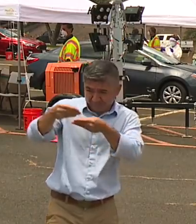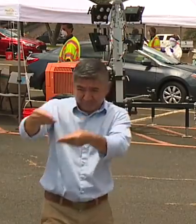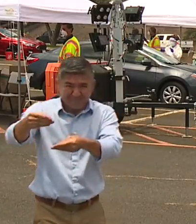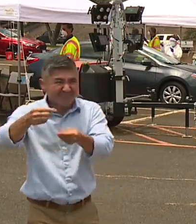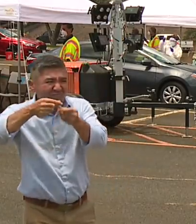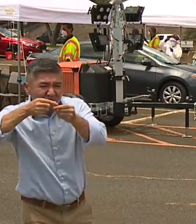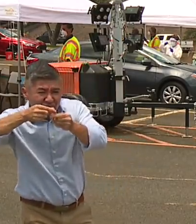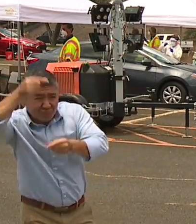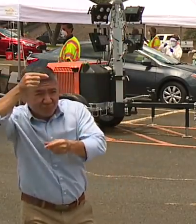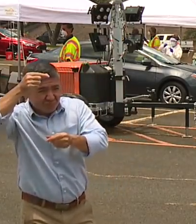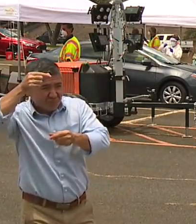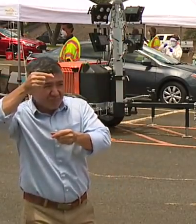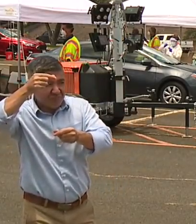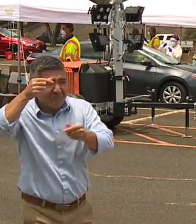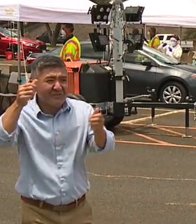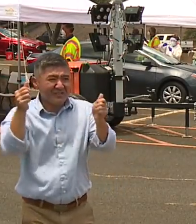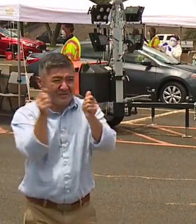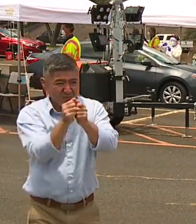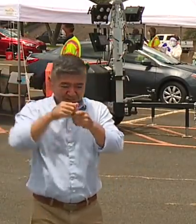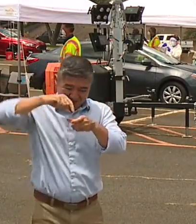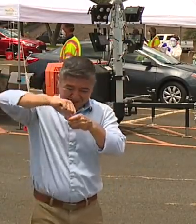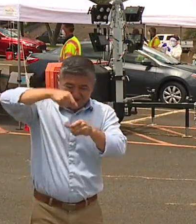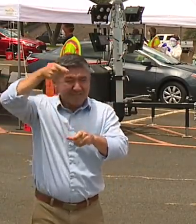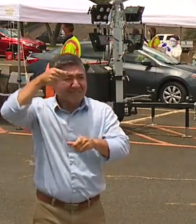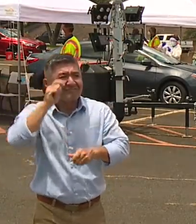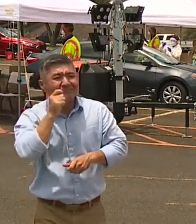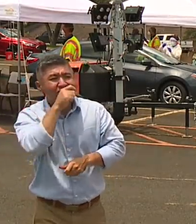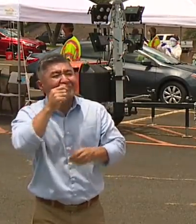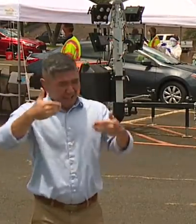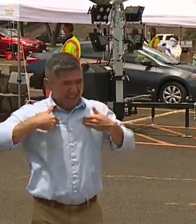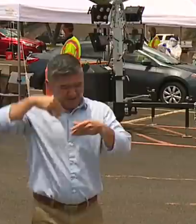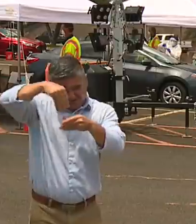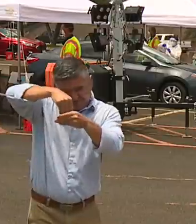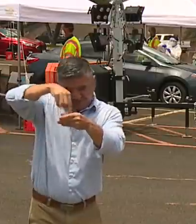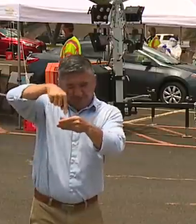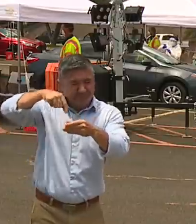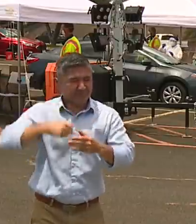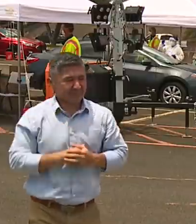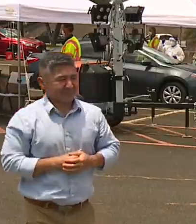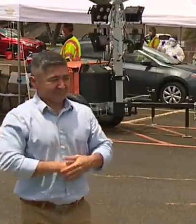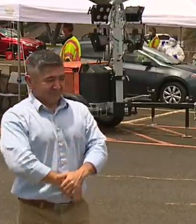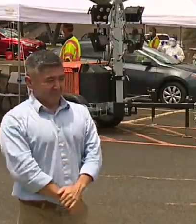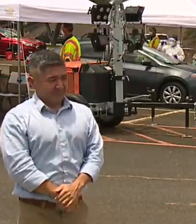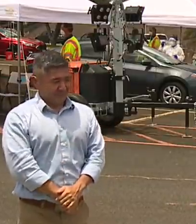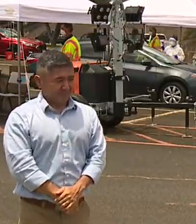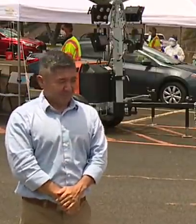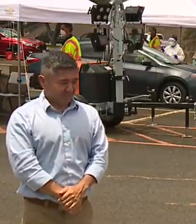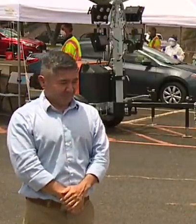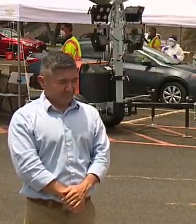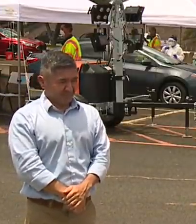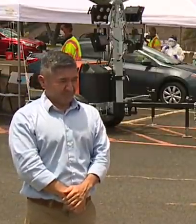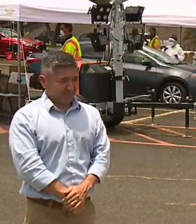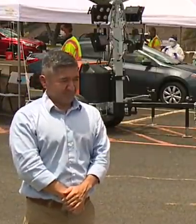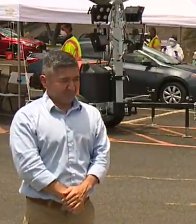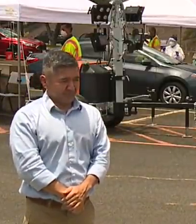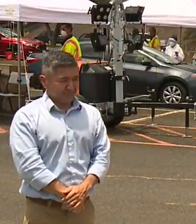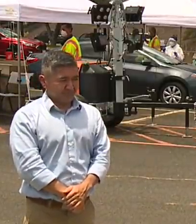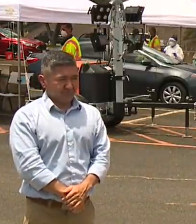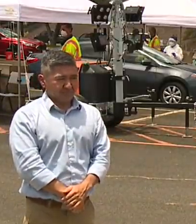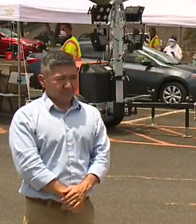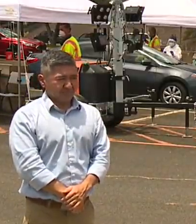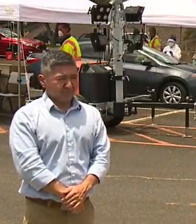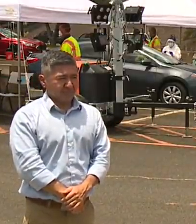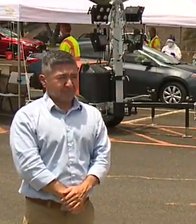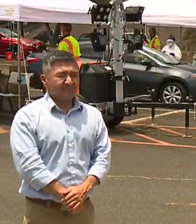or a vial and a swab in it. This is what the swab actually looks